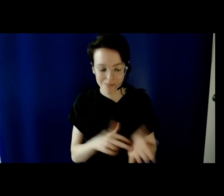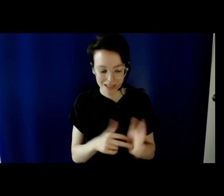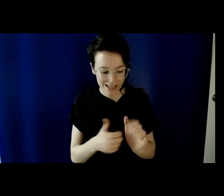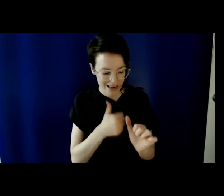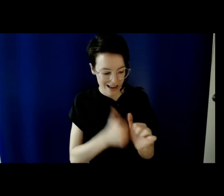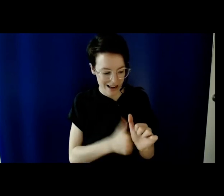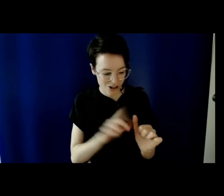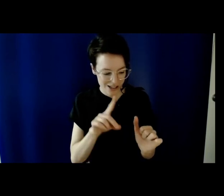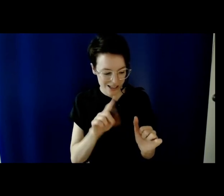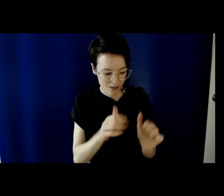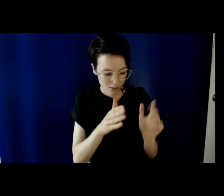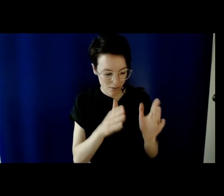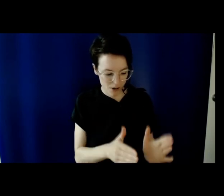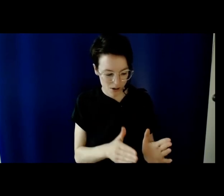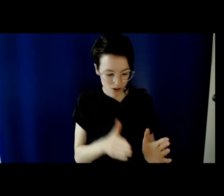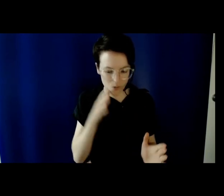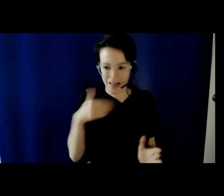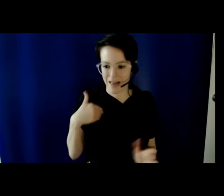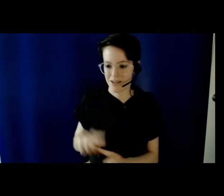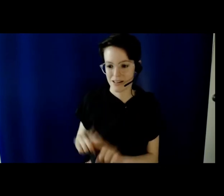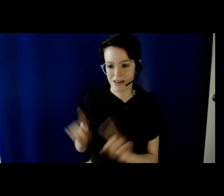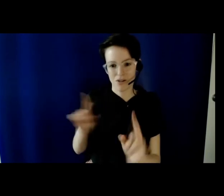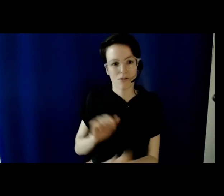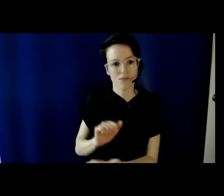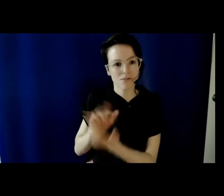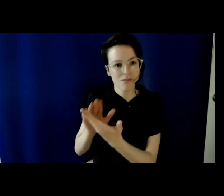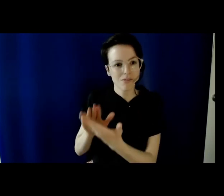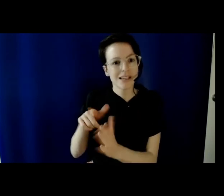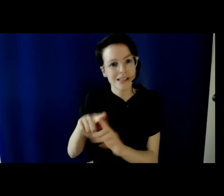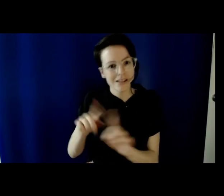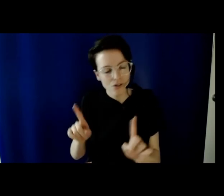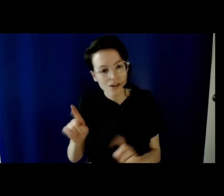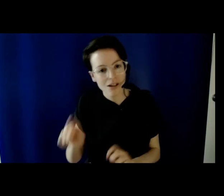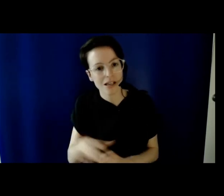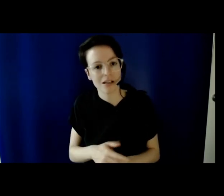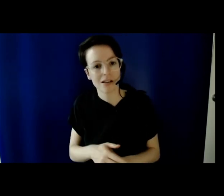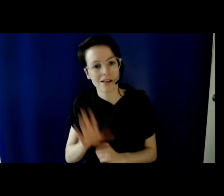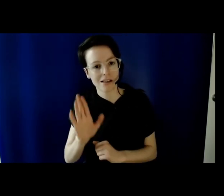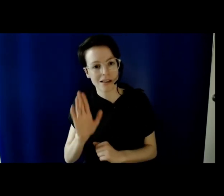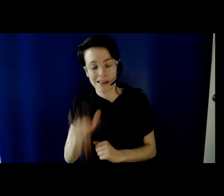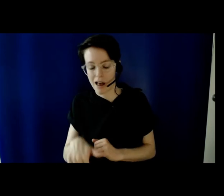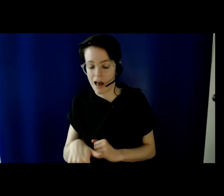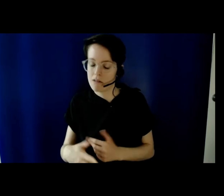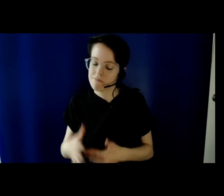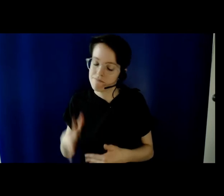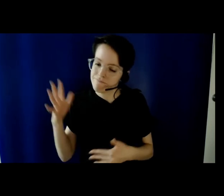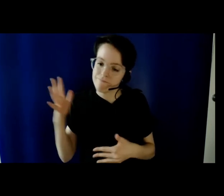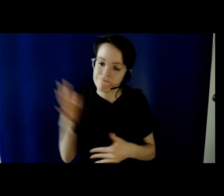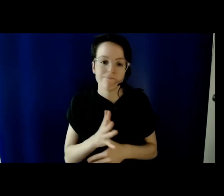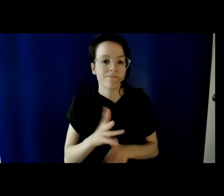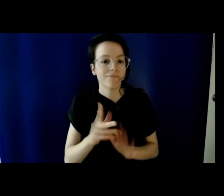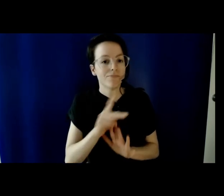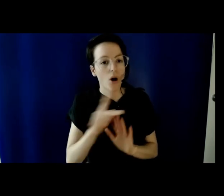that should frankly underlie all our work in making the university as a whole and the return specifically